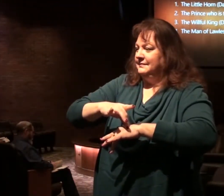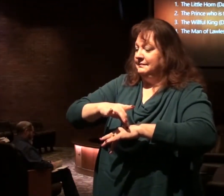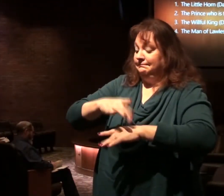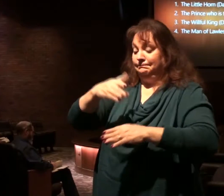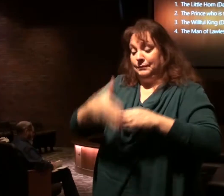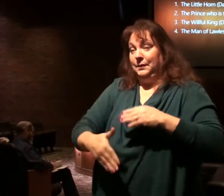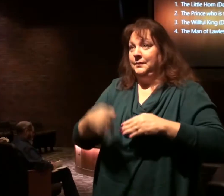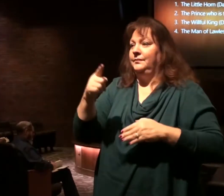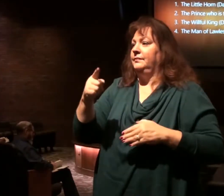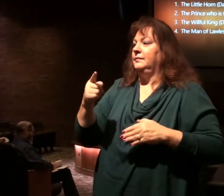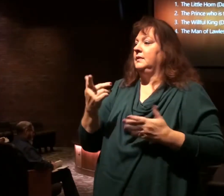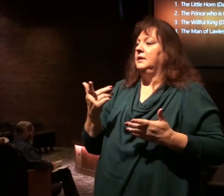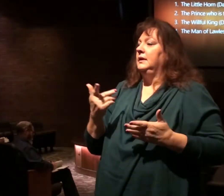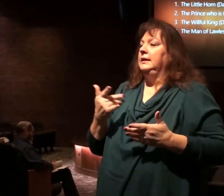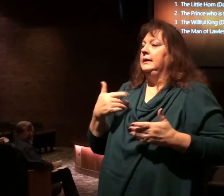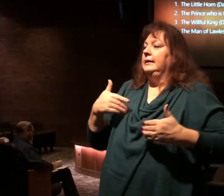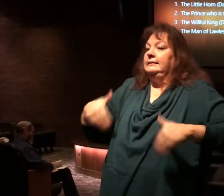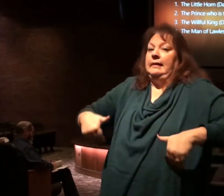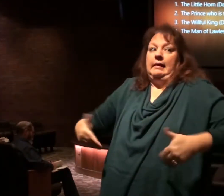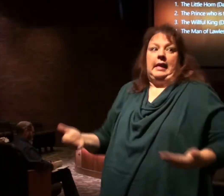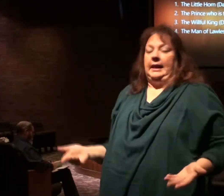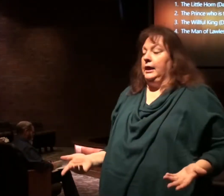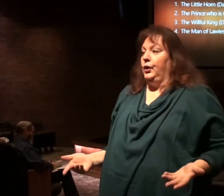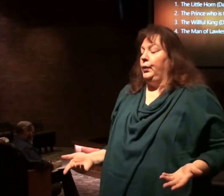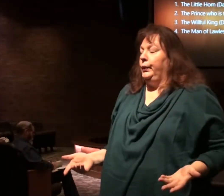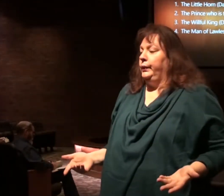So what is that he's not yet here?